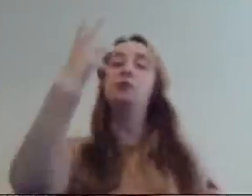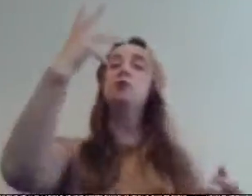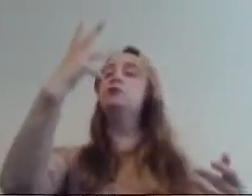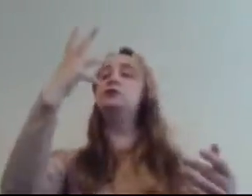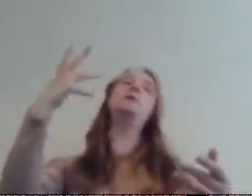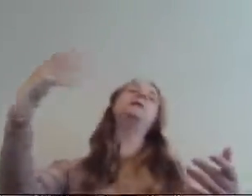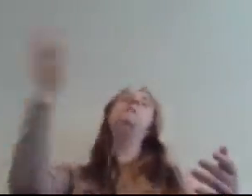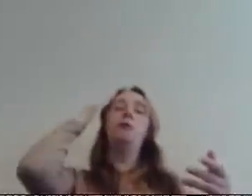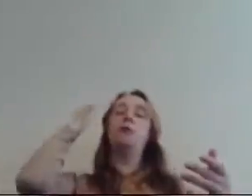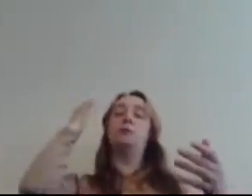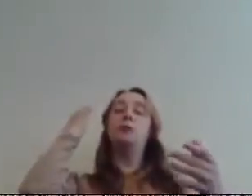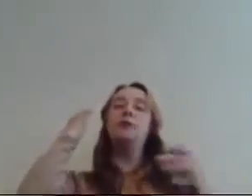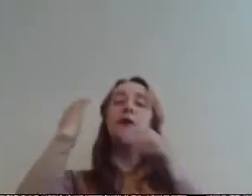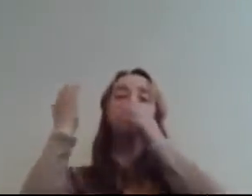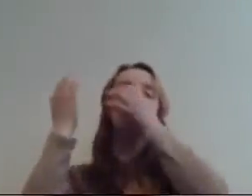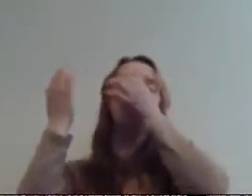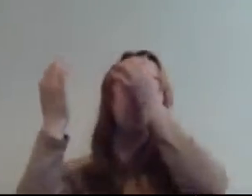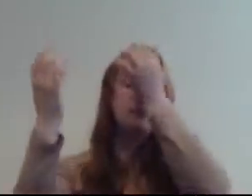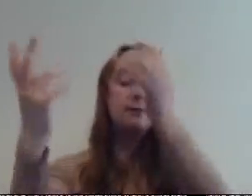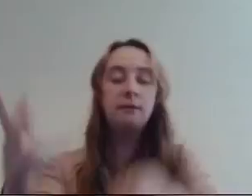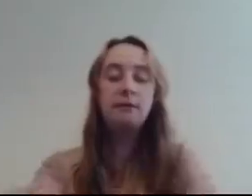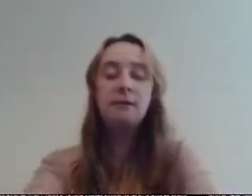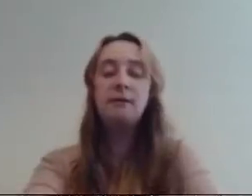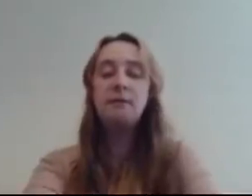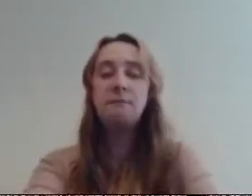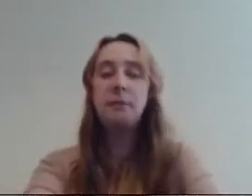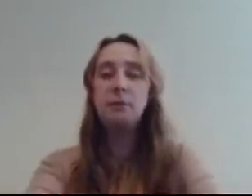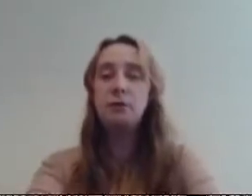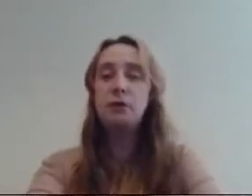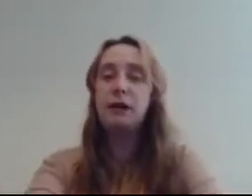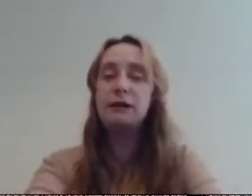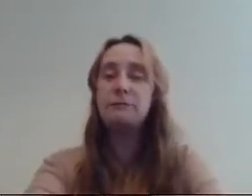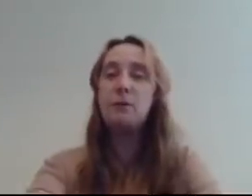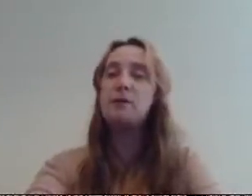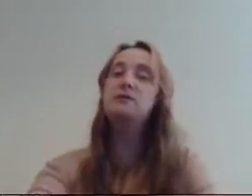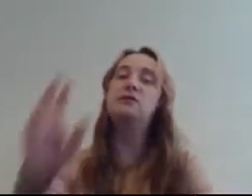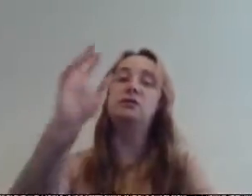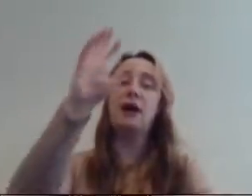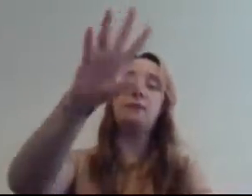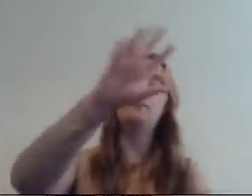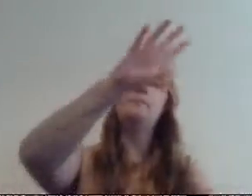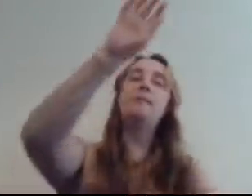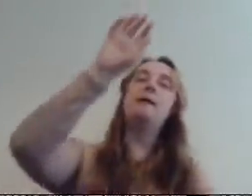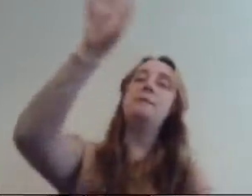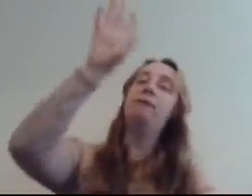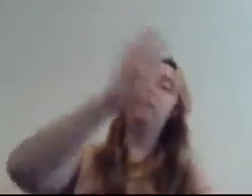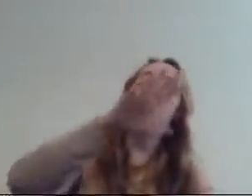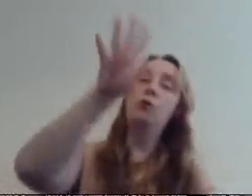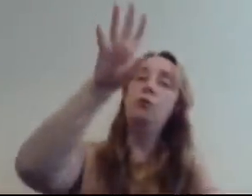them grow stay away and not going out of that they could but with a Uarrakis power she just tapped him and made him float